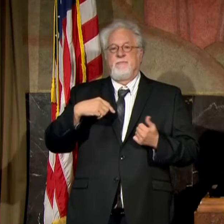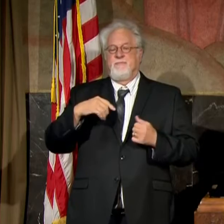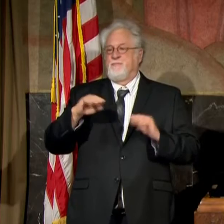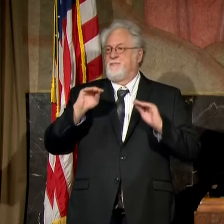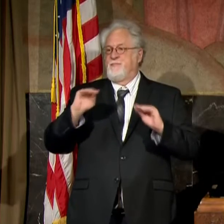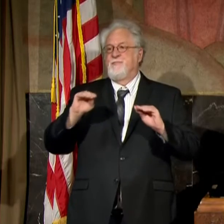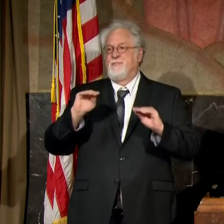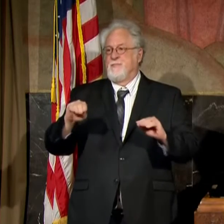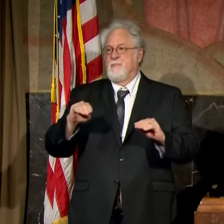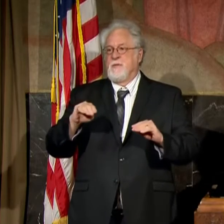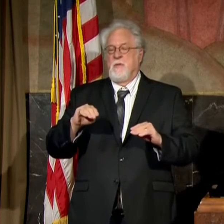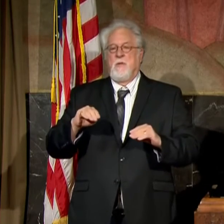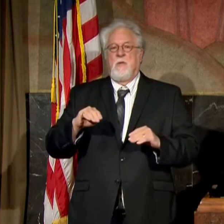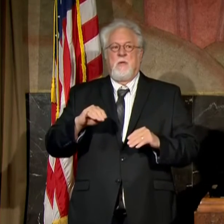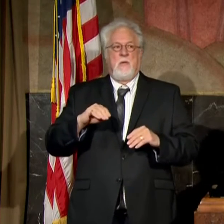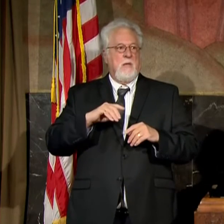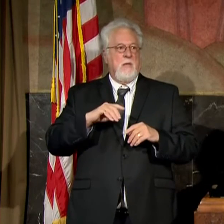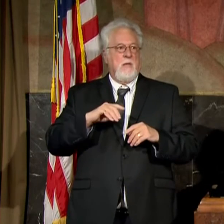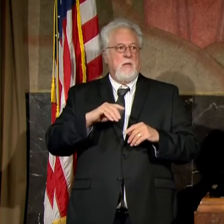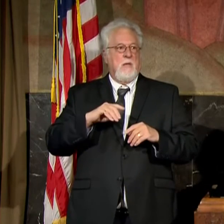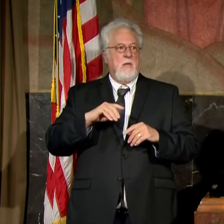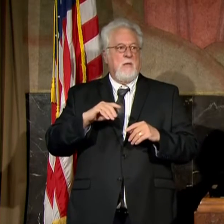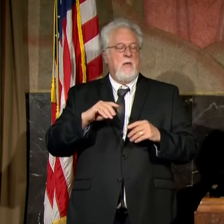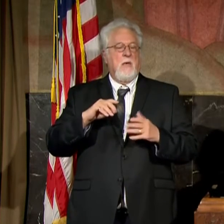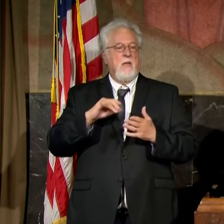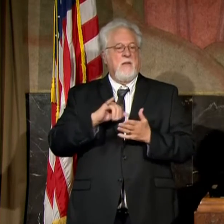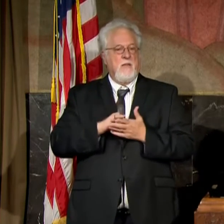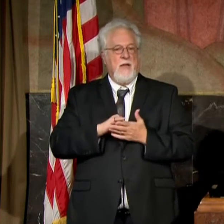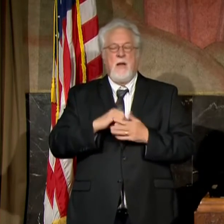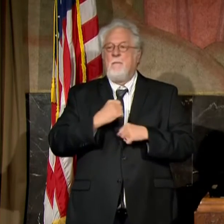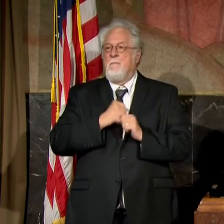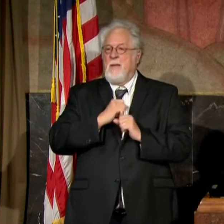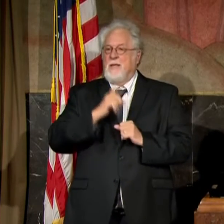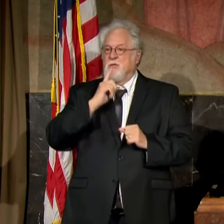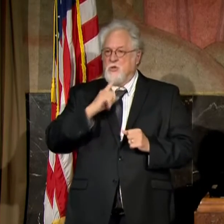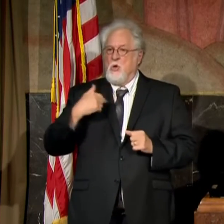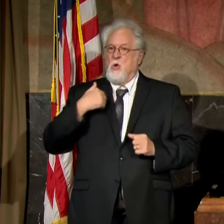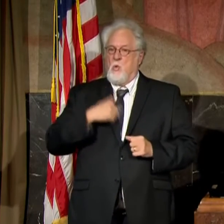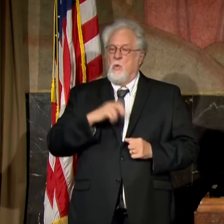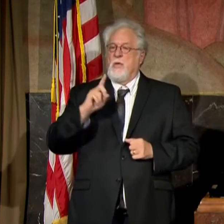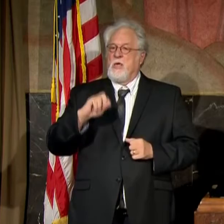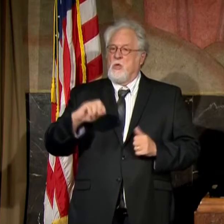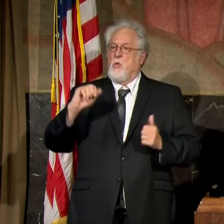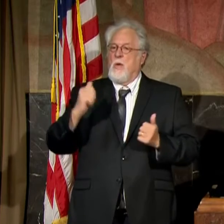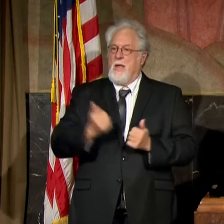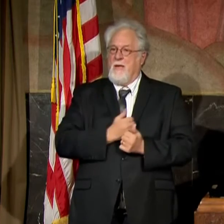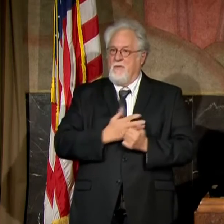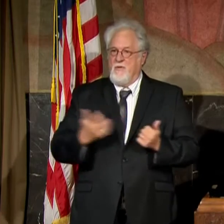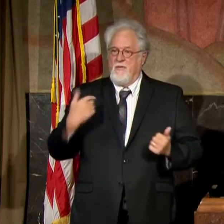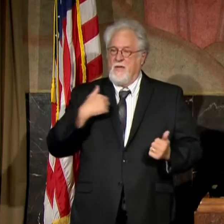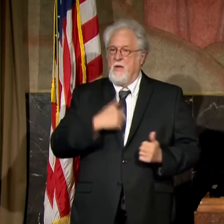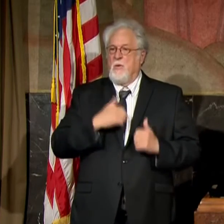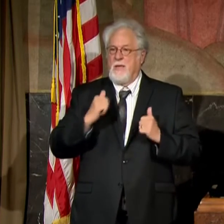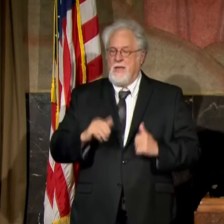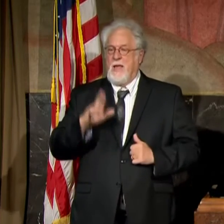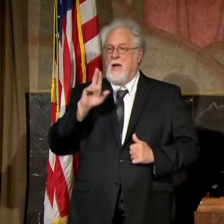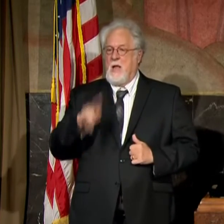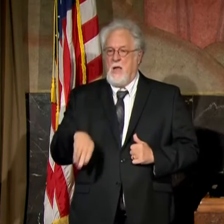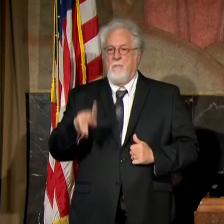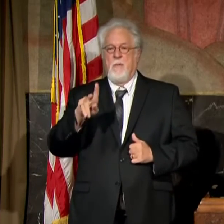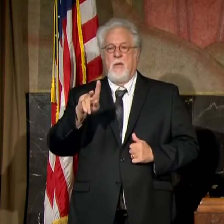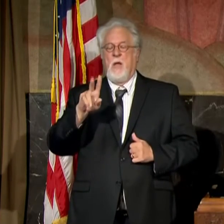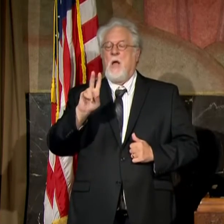And LDH really didn't need to be instructed in this way to make sure that we're doing everything that we can to have the most up-to-date,